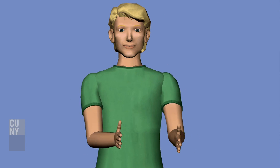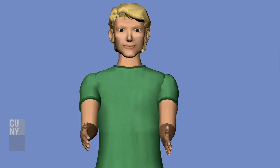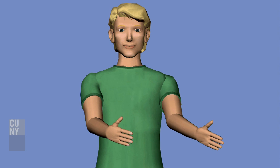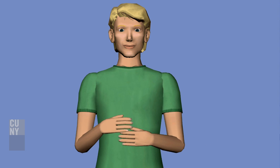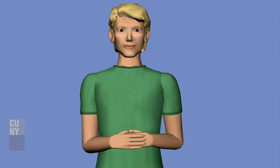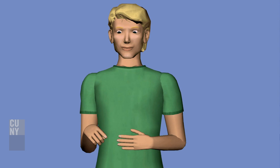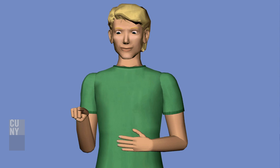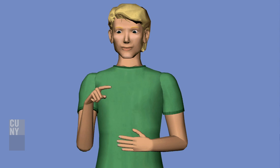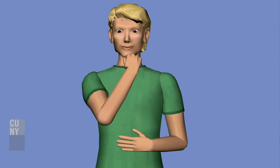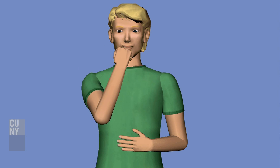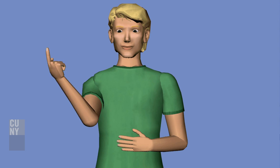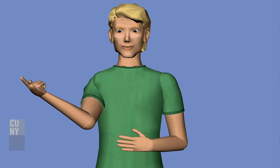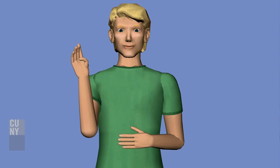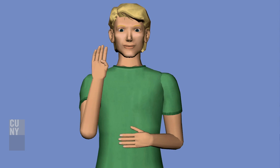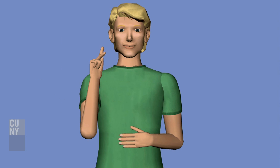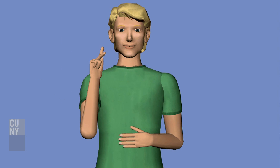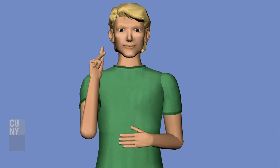they need to create a particular sentence or message.